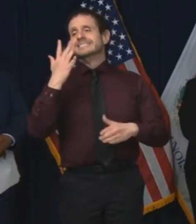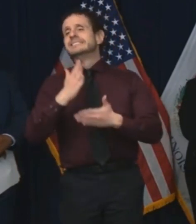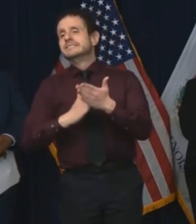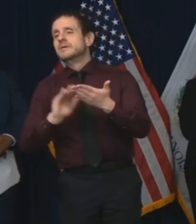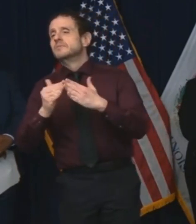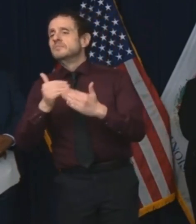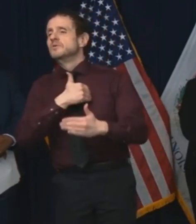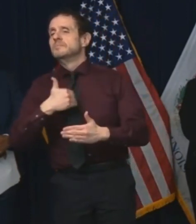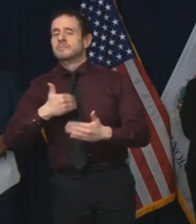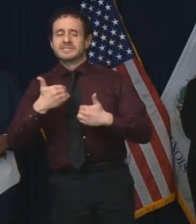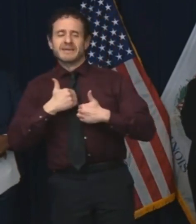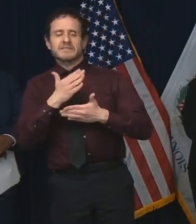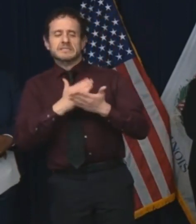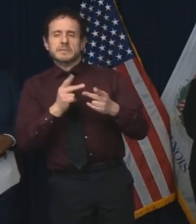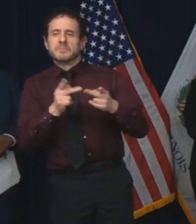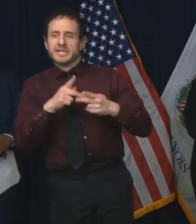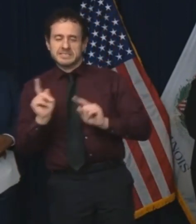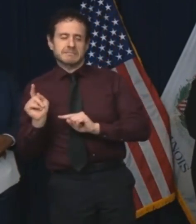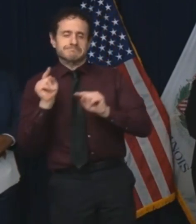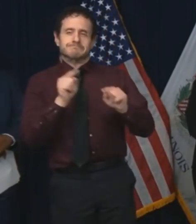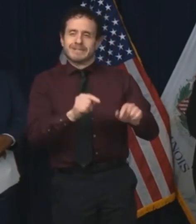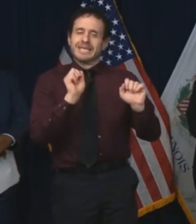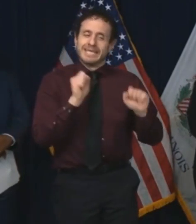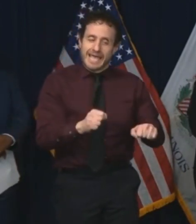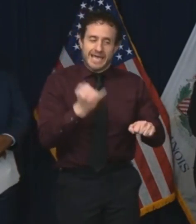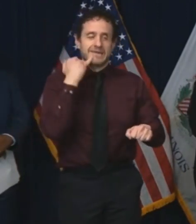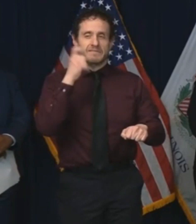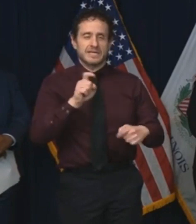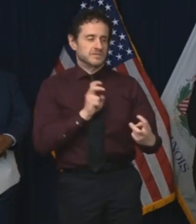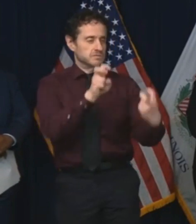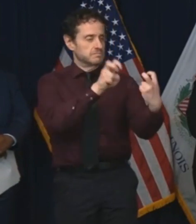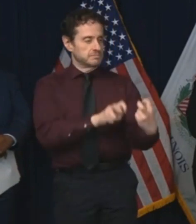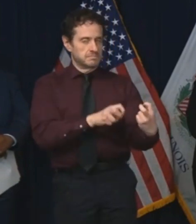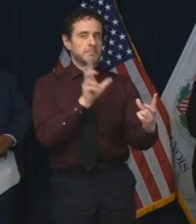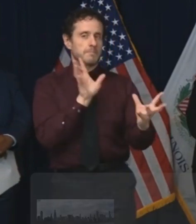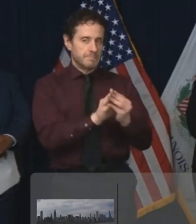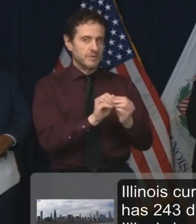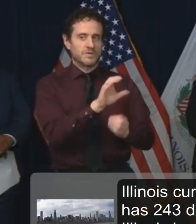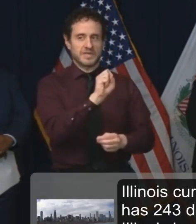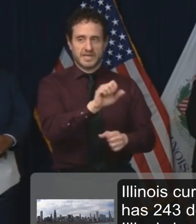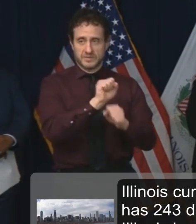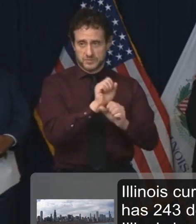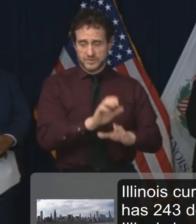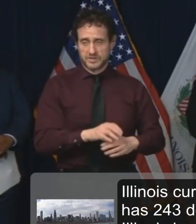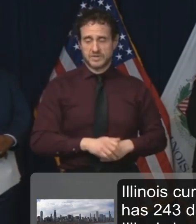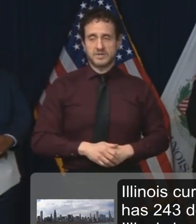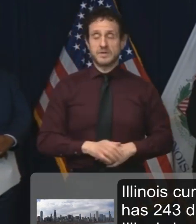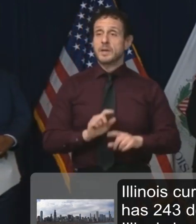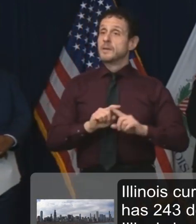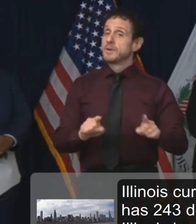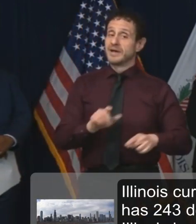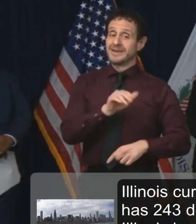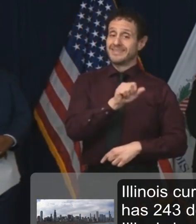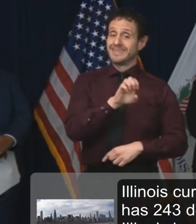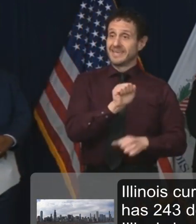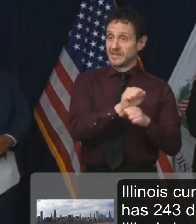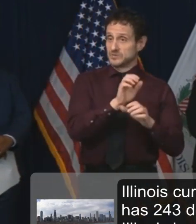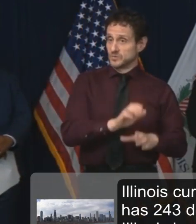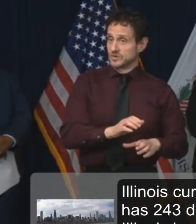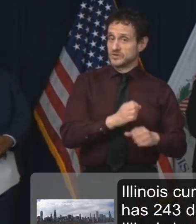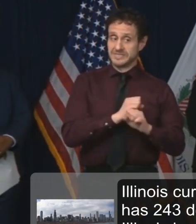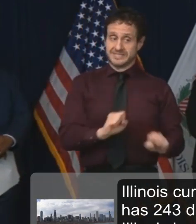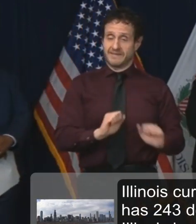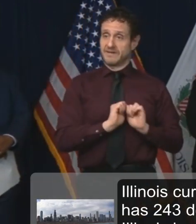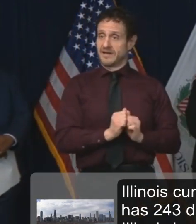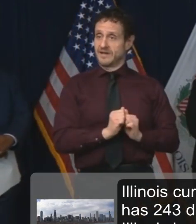had at least some in-person opportunities to meet with our caseworkers. What we've done to keep our caseworkers safe when